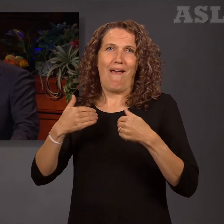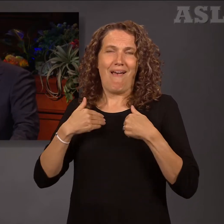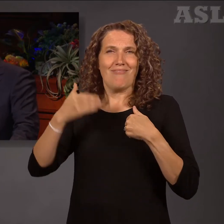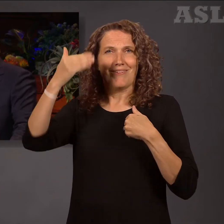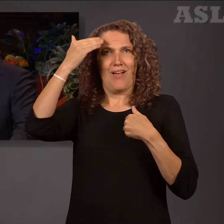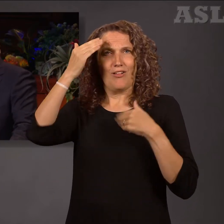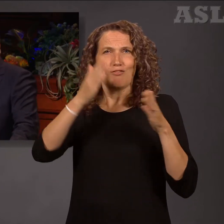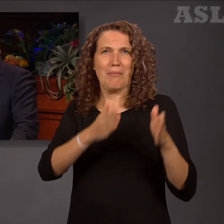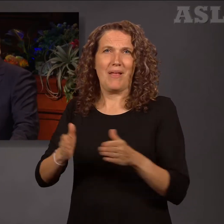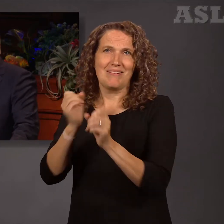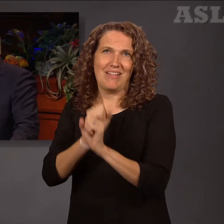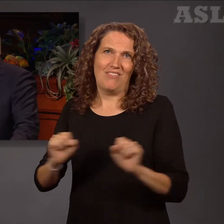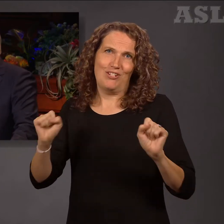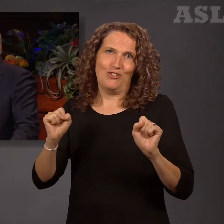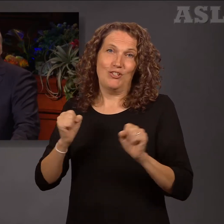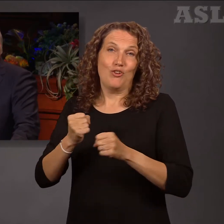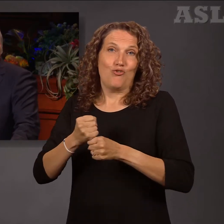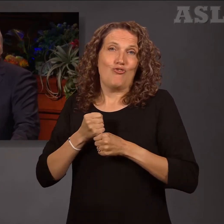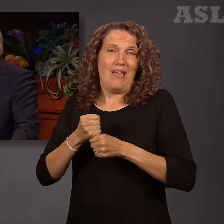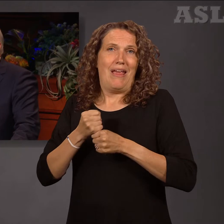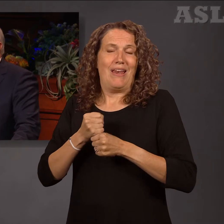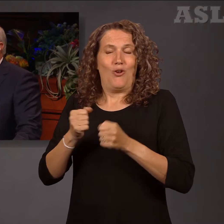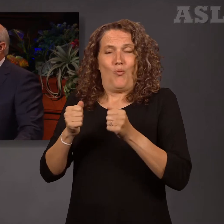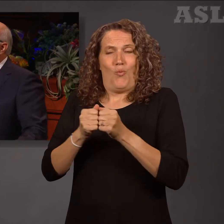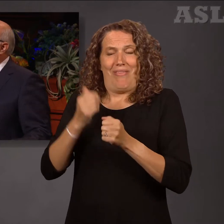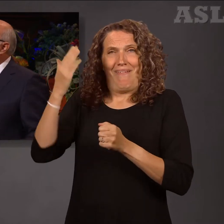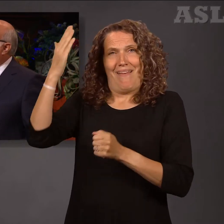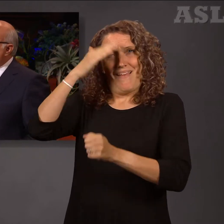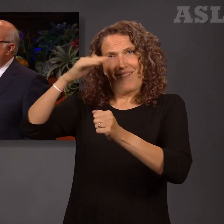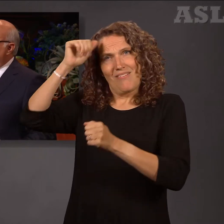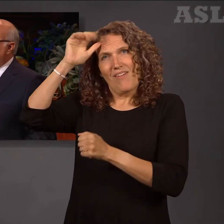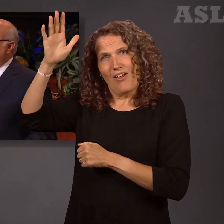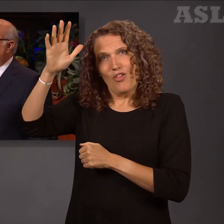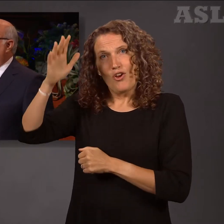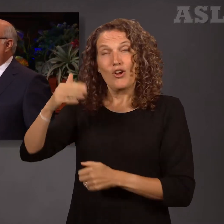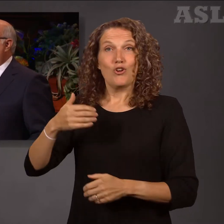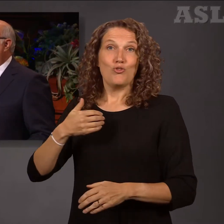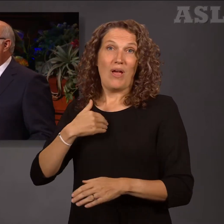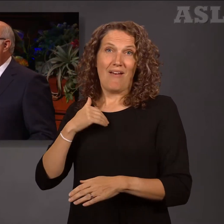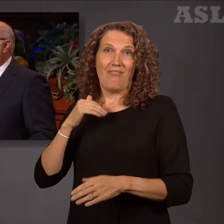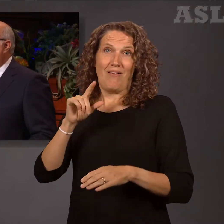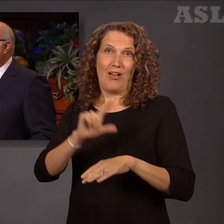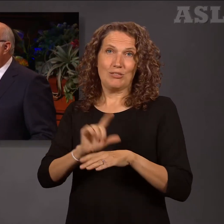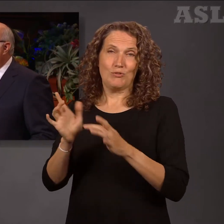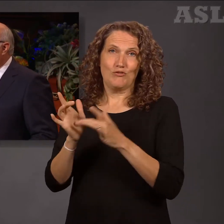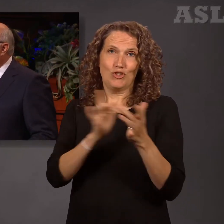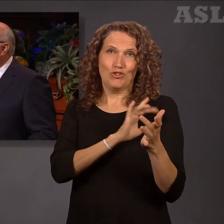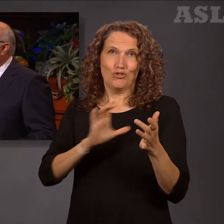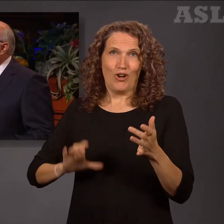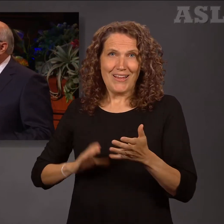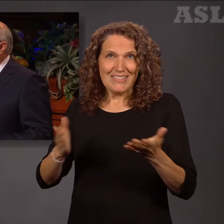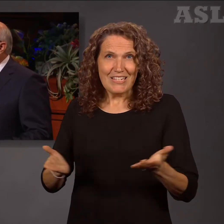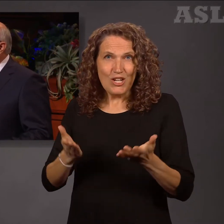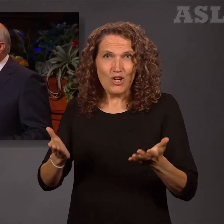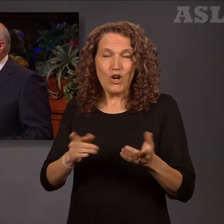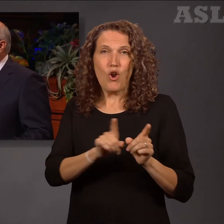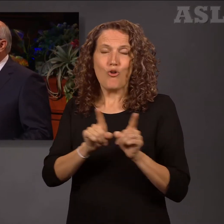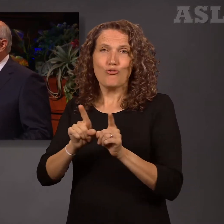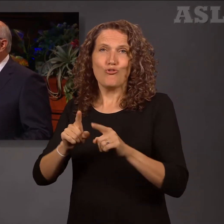created by our Heavenly Father, to have the restored gospel of Jesus Christ, and to rely on the inspired direction of